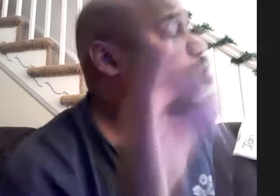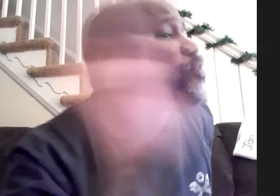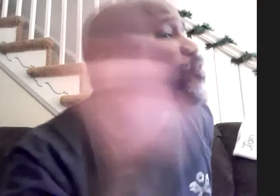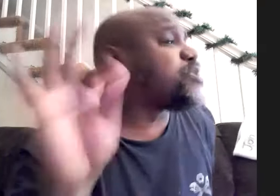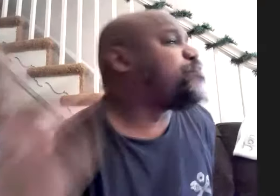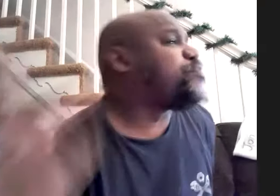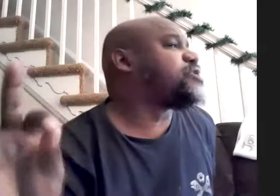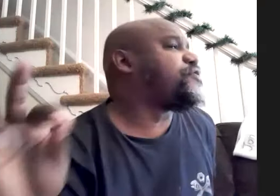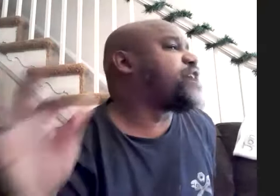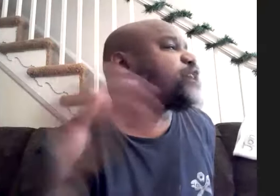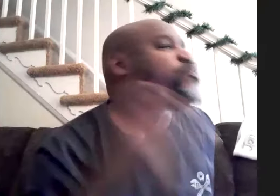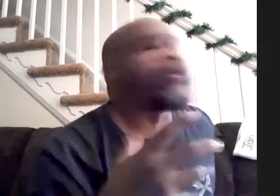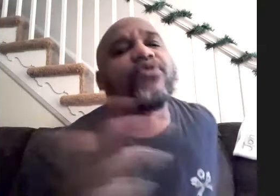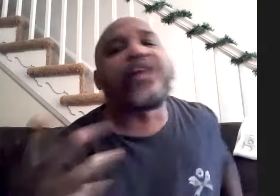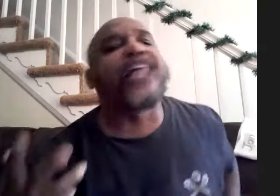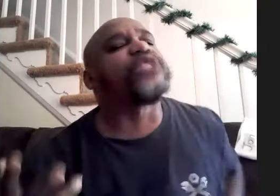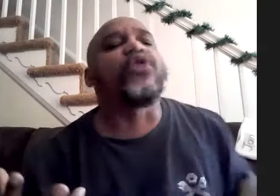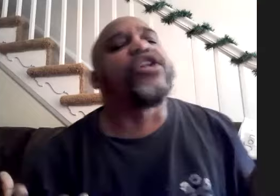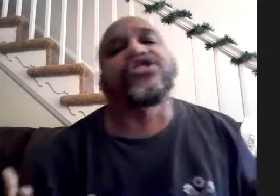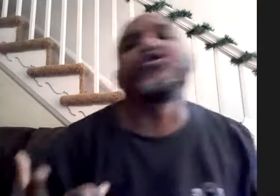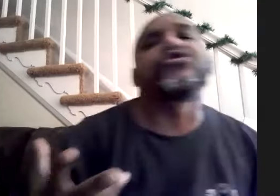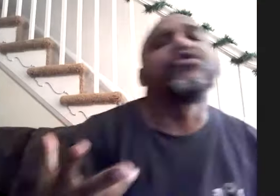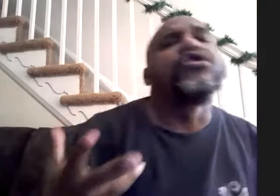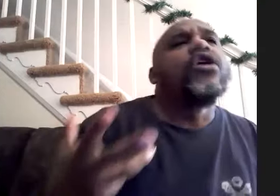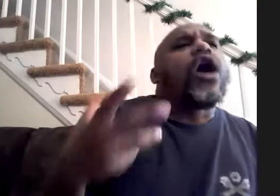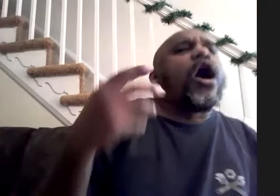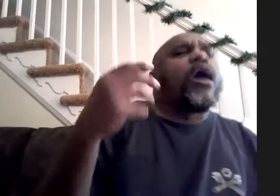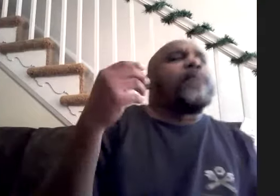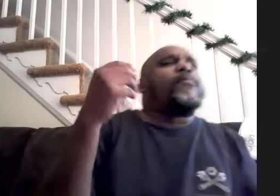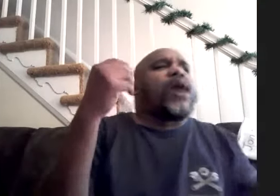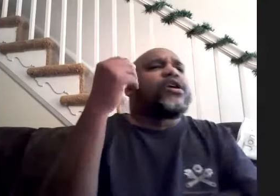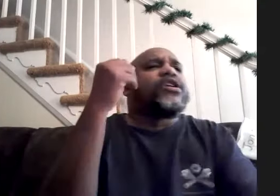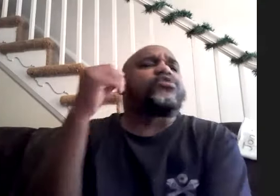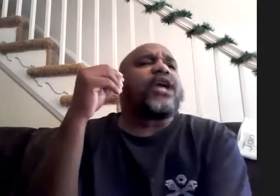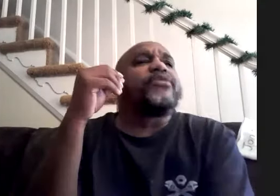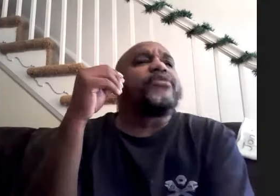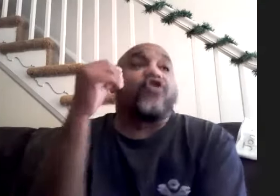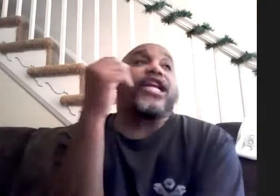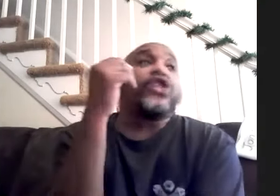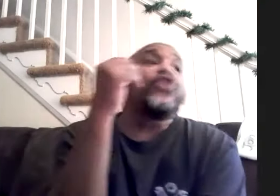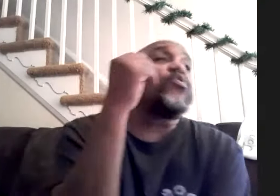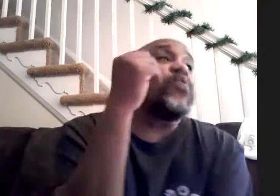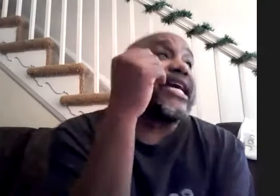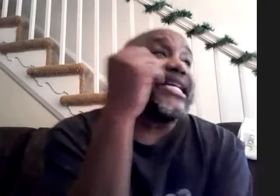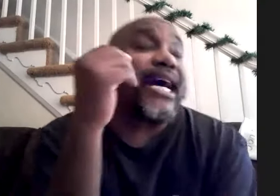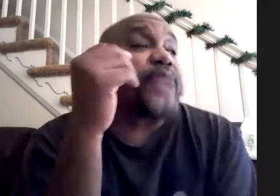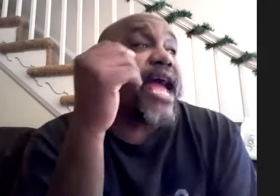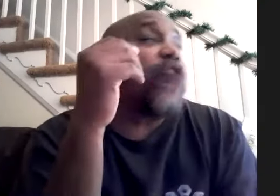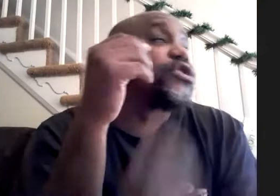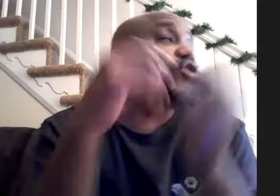quantity i do little bits and pieces of things when people when they ask me questions um i'm probably gonna what i've been trying to do when i get time now is to start